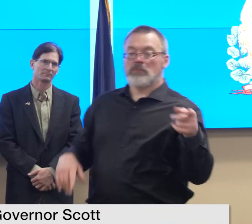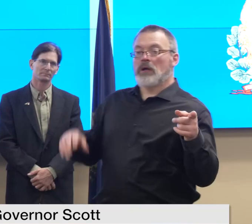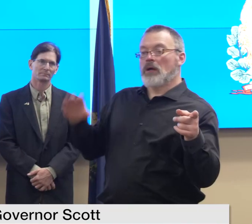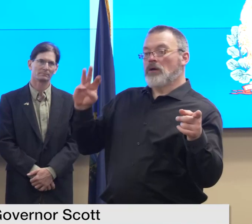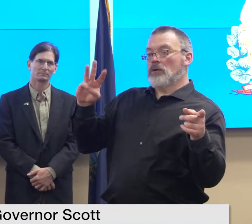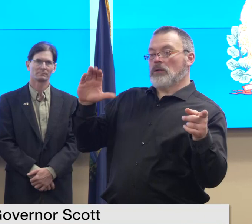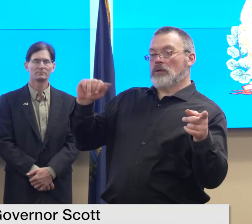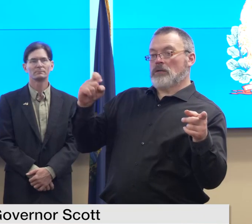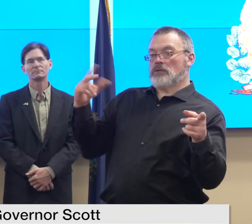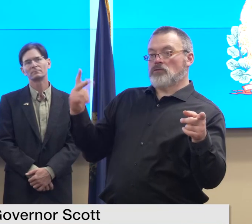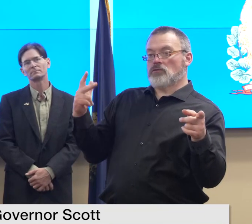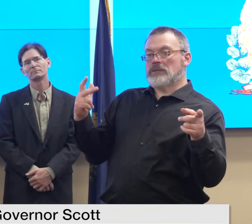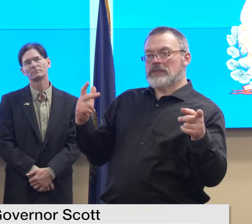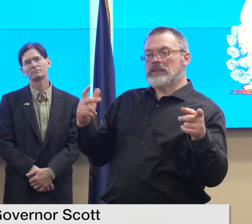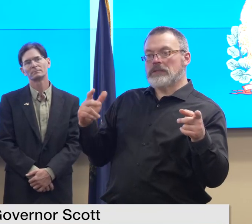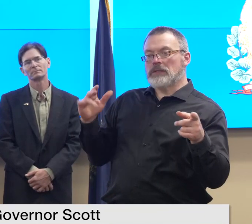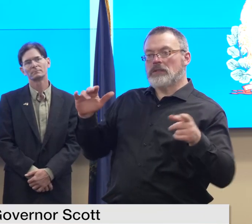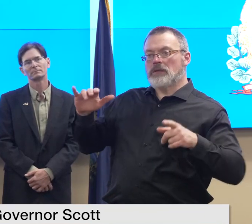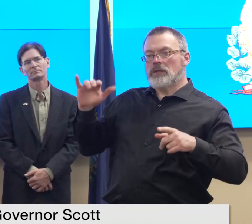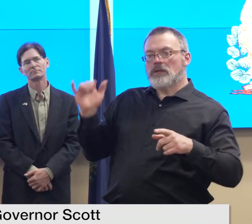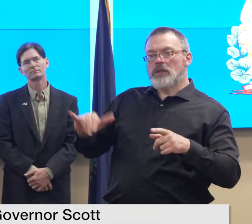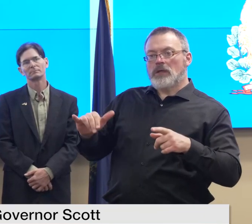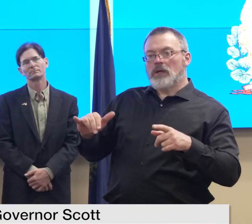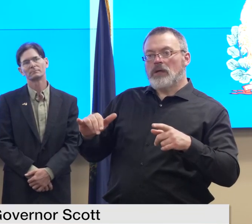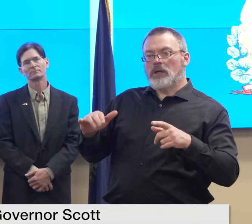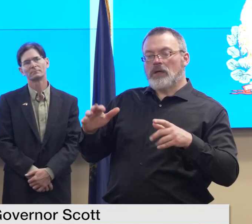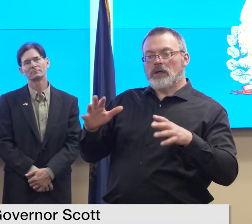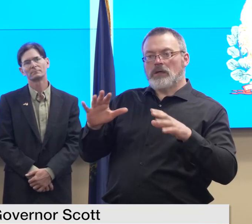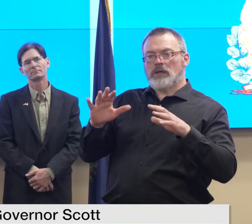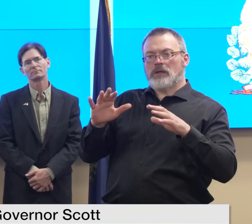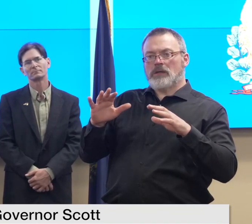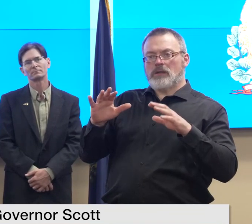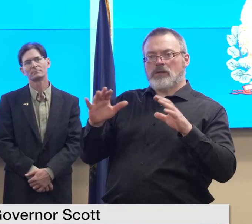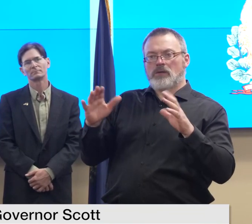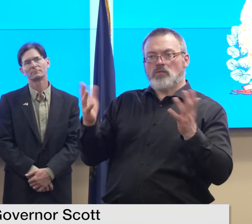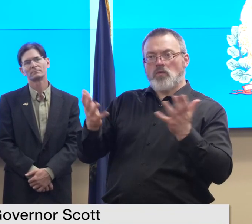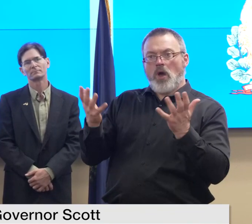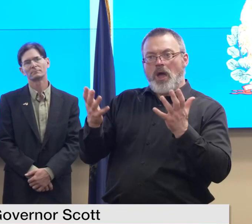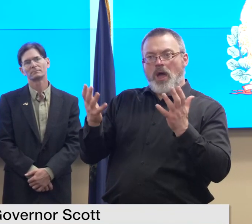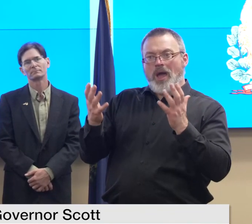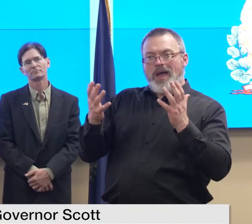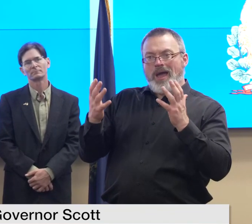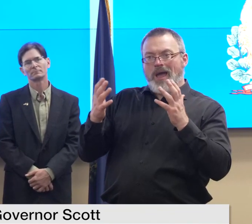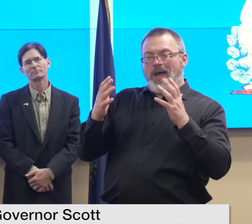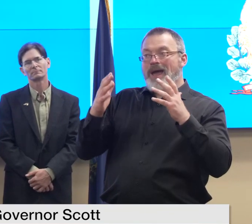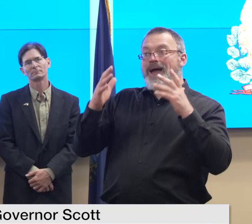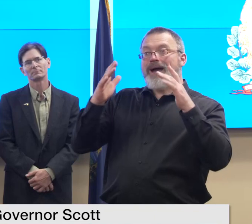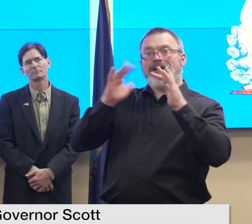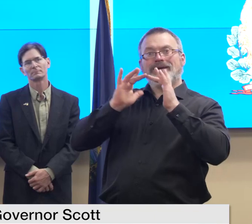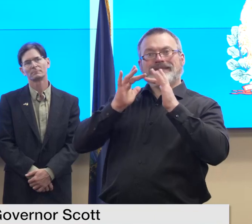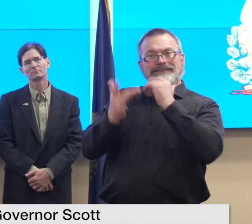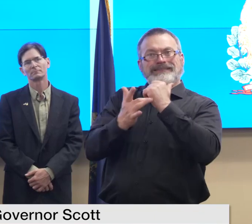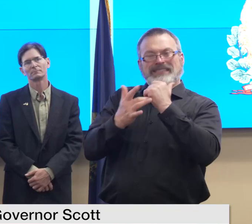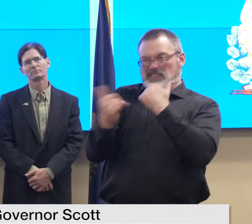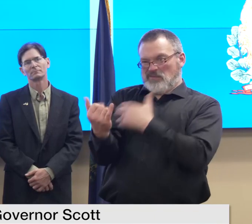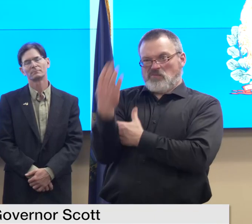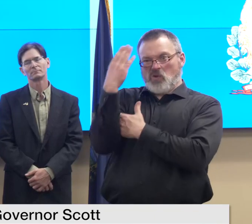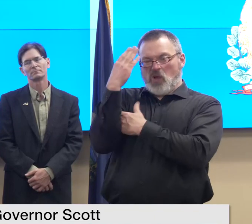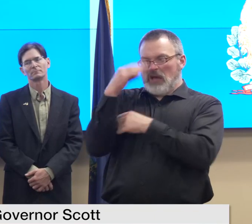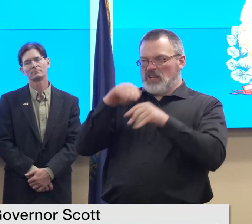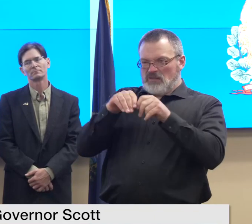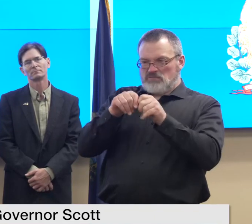society i mean even in the news we were dealing with it airports hospitals maybe this is a question for the governor too but like